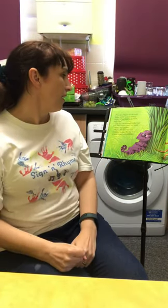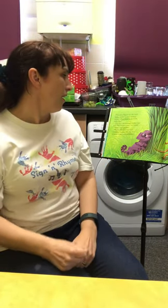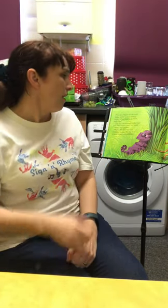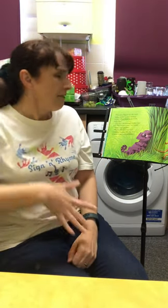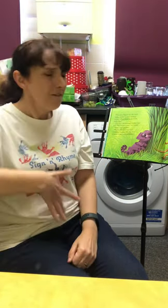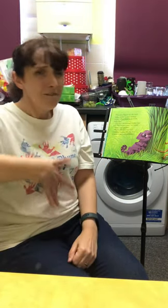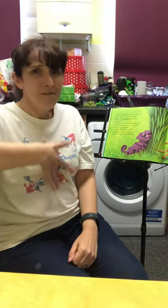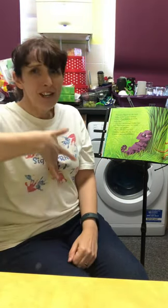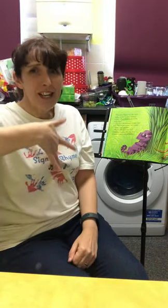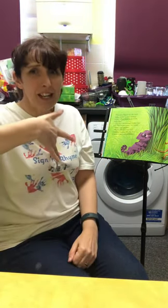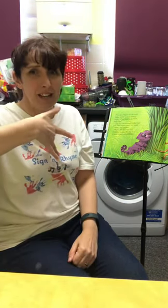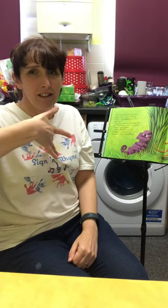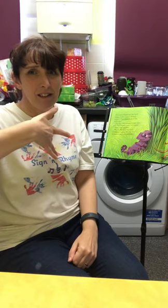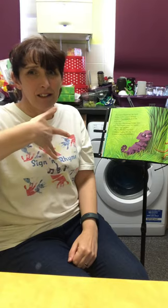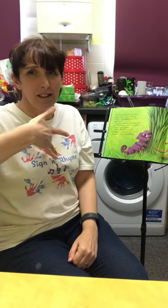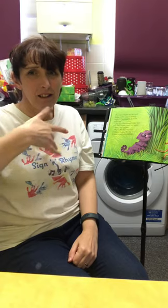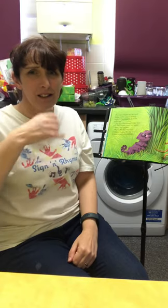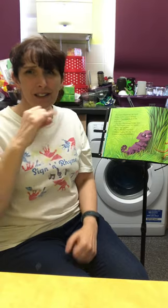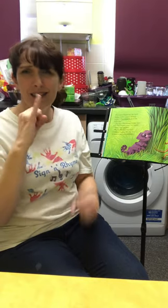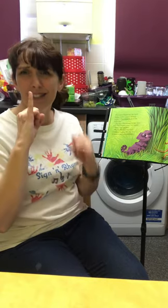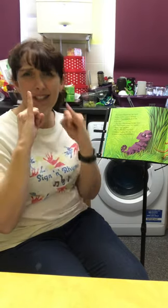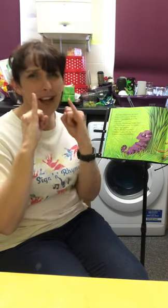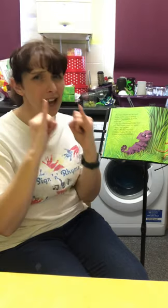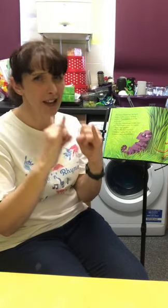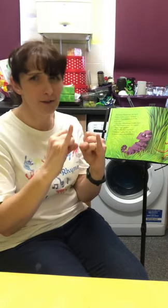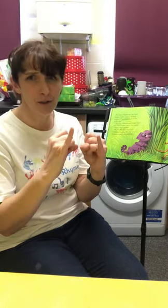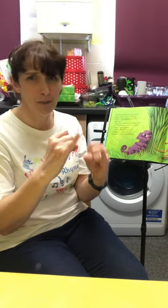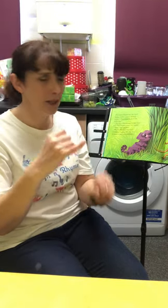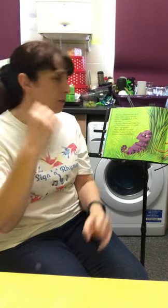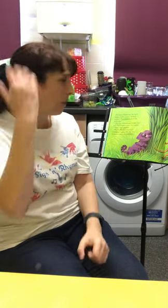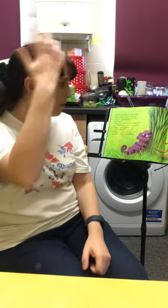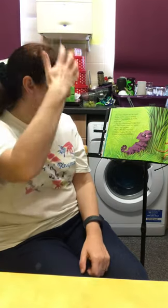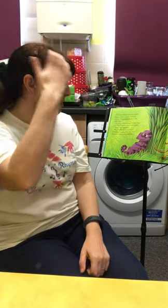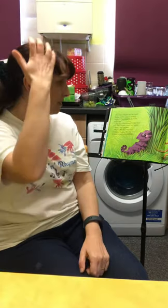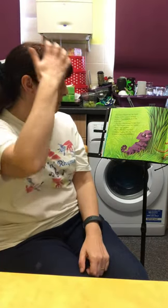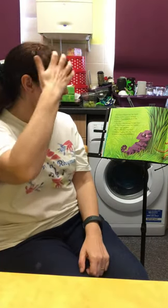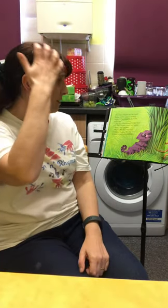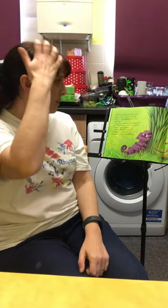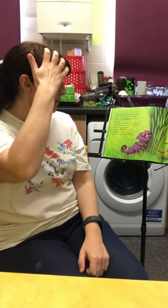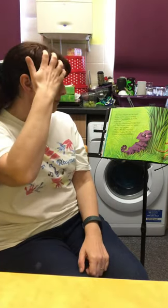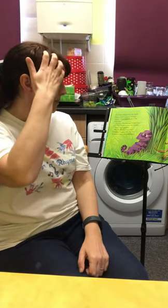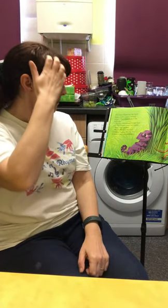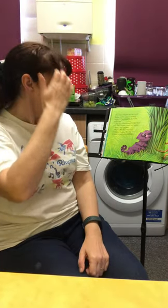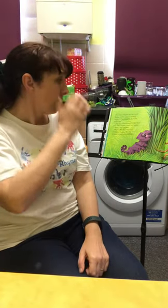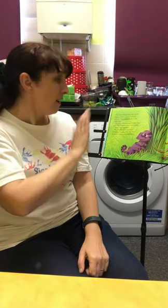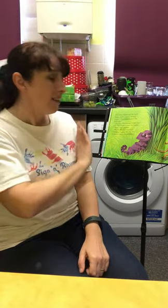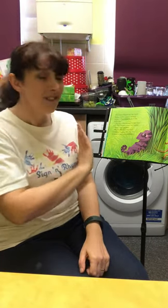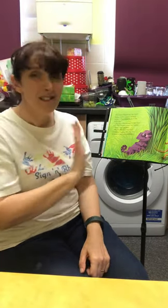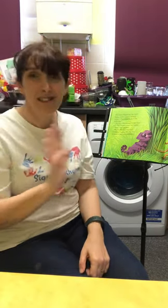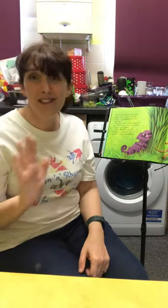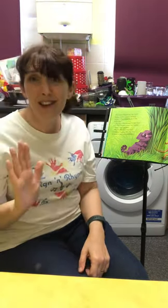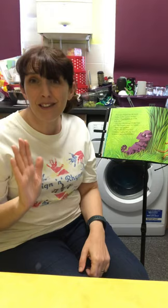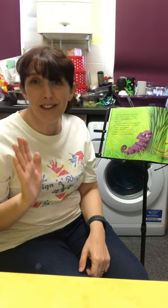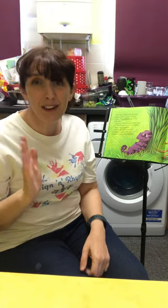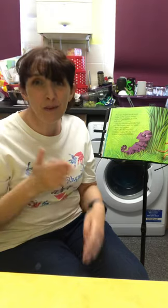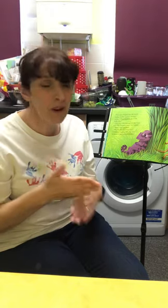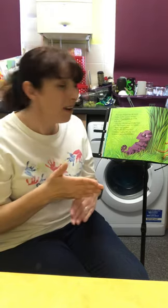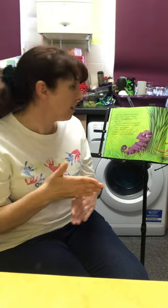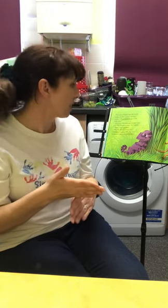Feeling terribly worried. Nothing worked.